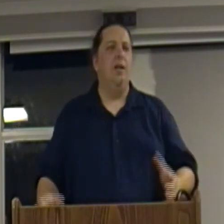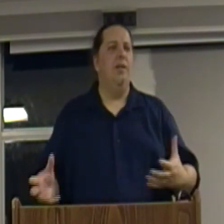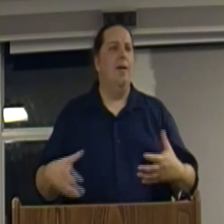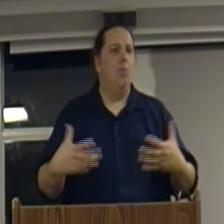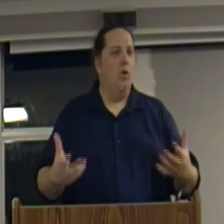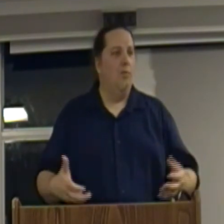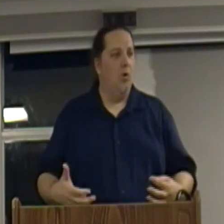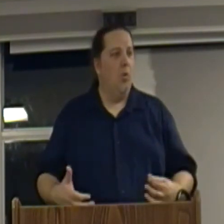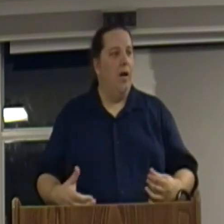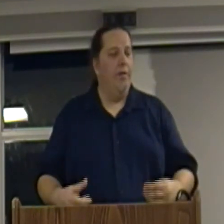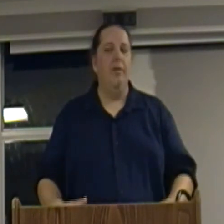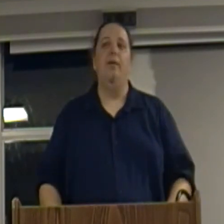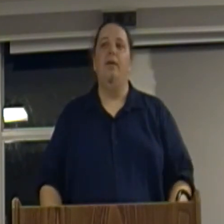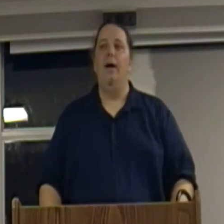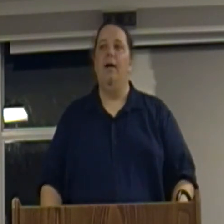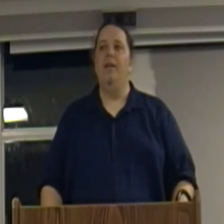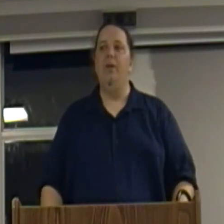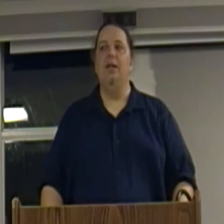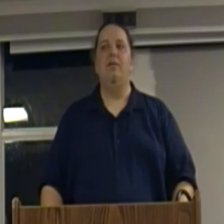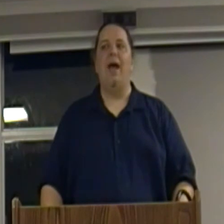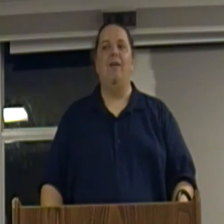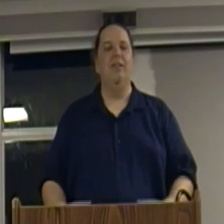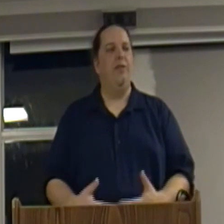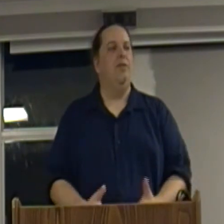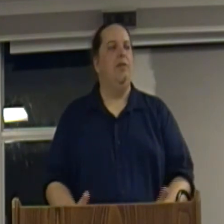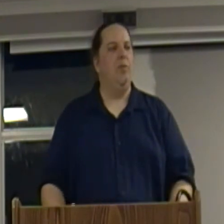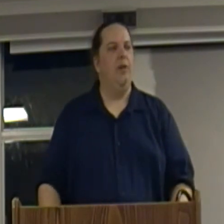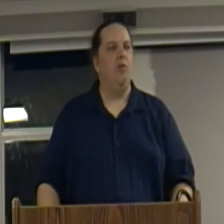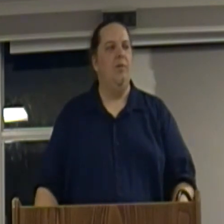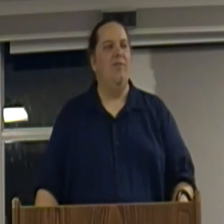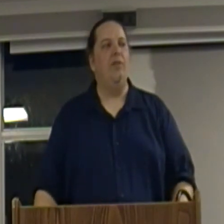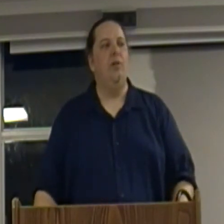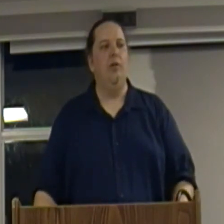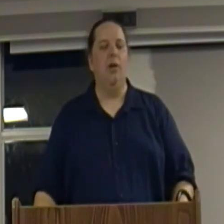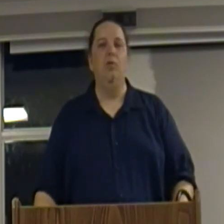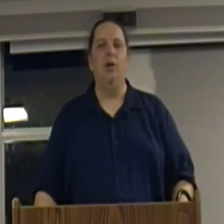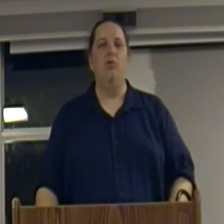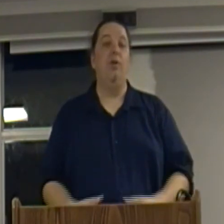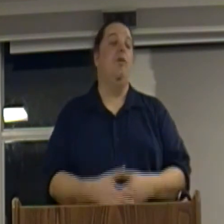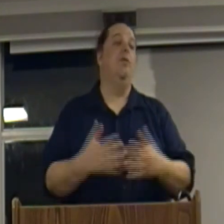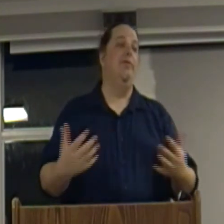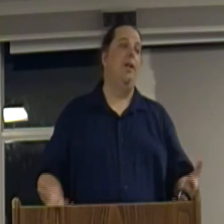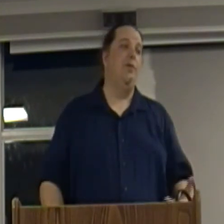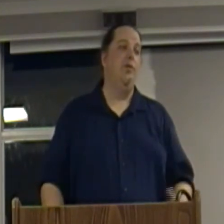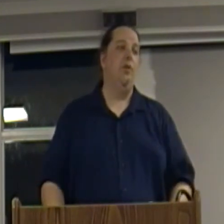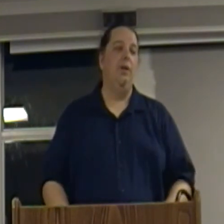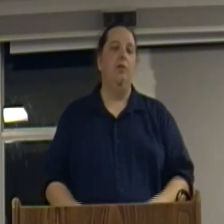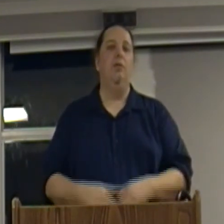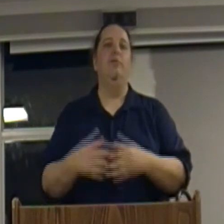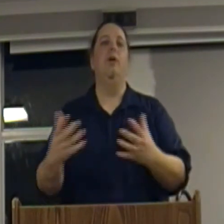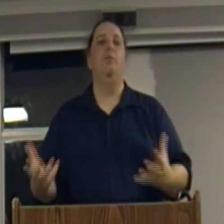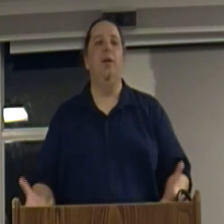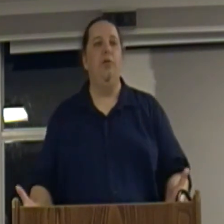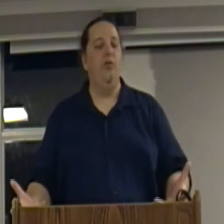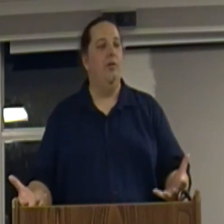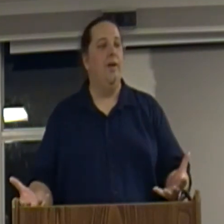begin to get more and more wealth, they begin to have less and less place to invest it in their own countries. They've overdeveloped it. So they begin to look for other places to